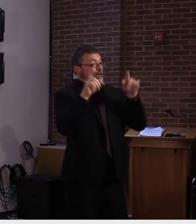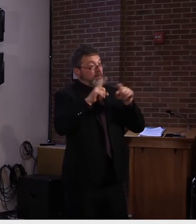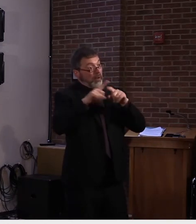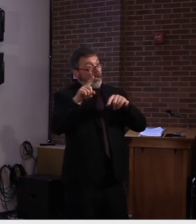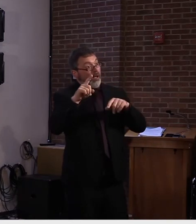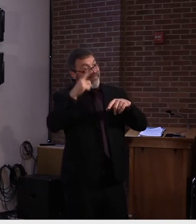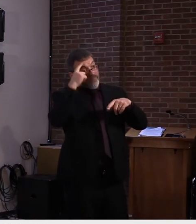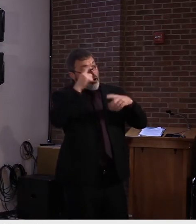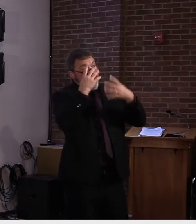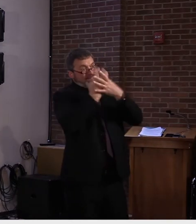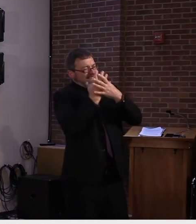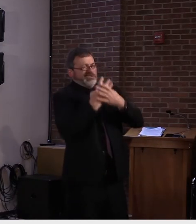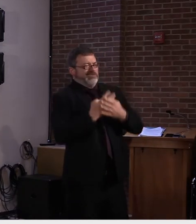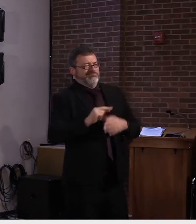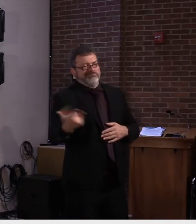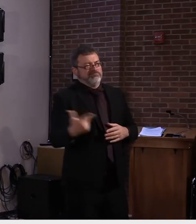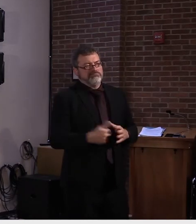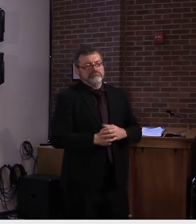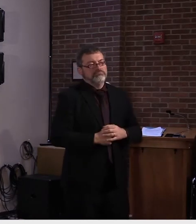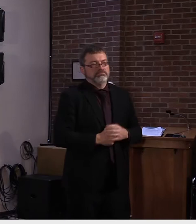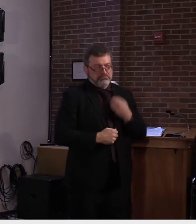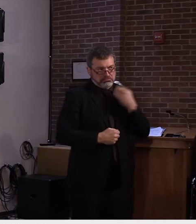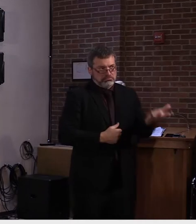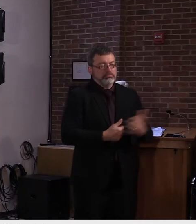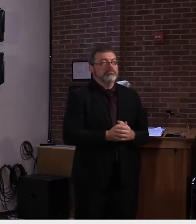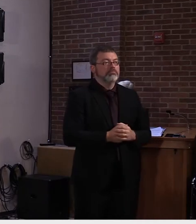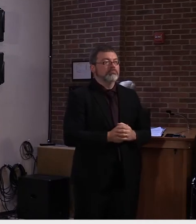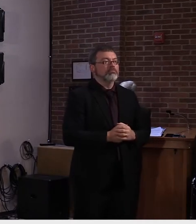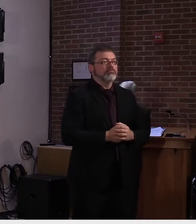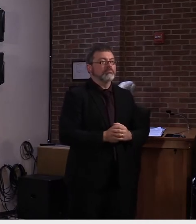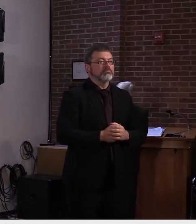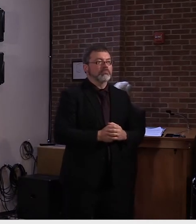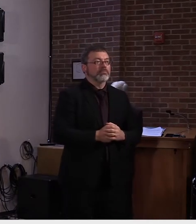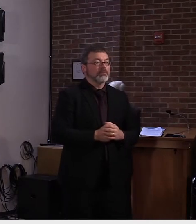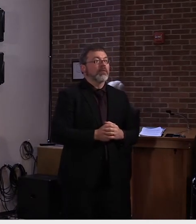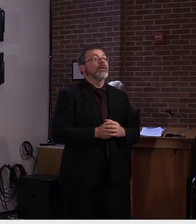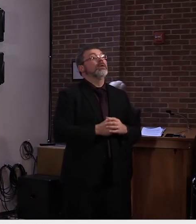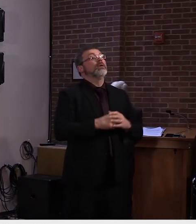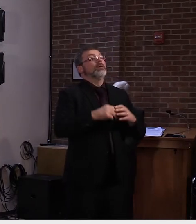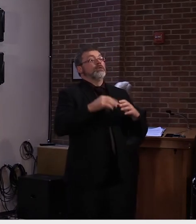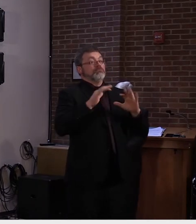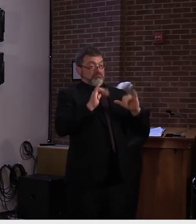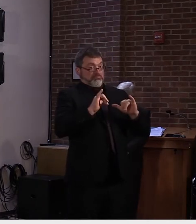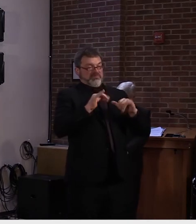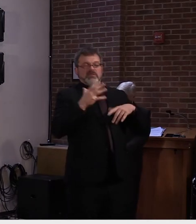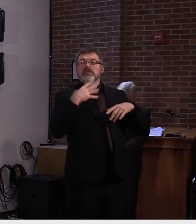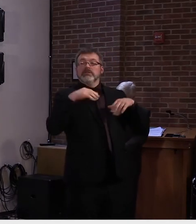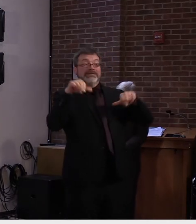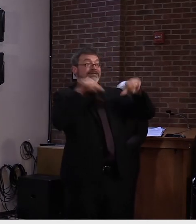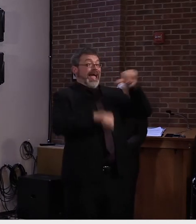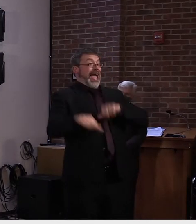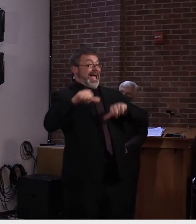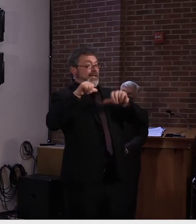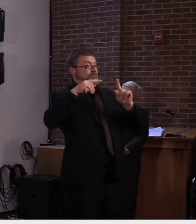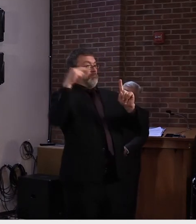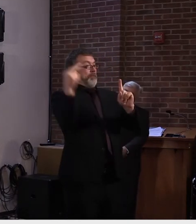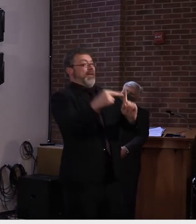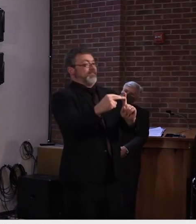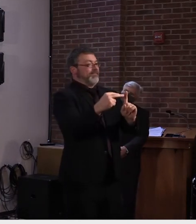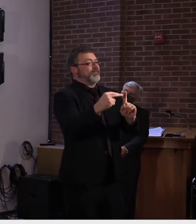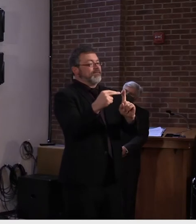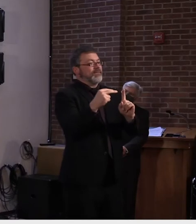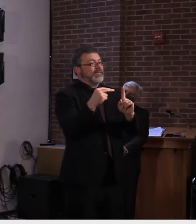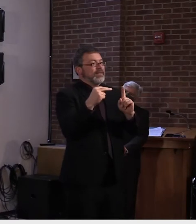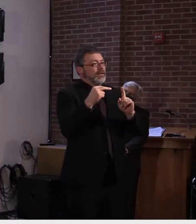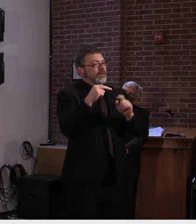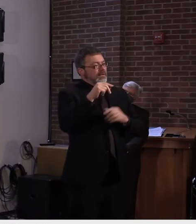um, confirm findings or, or refute them, but find some pattern. Uh, and